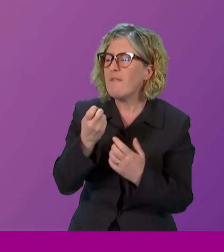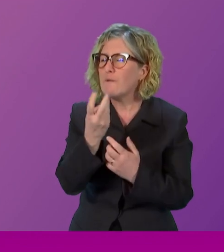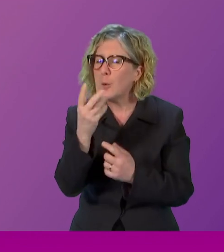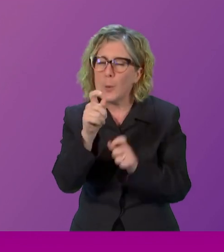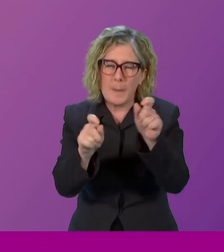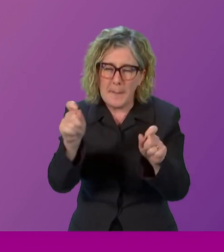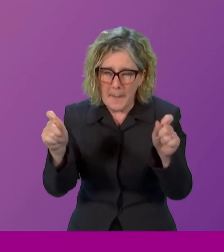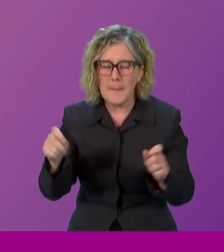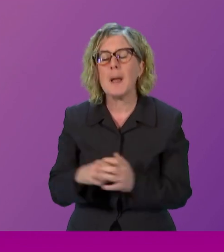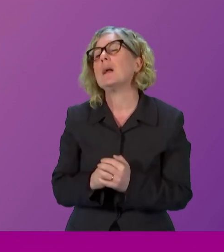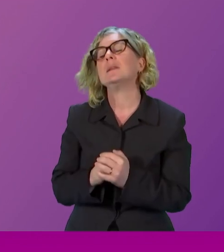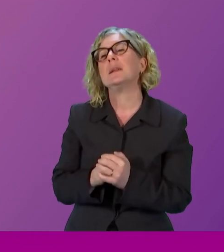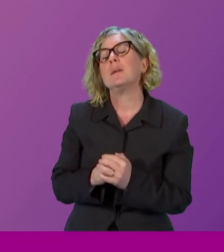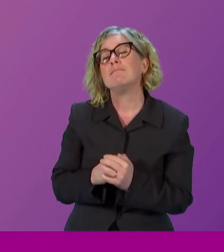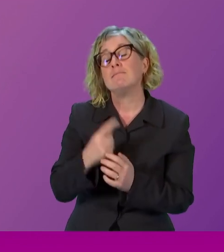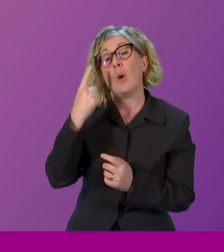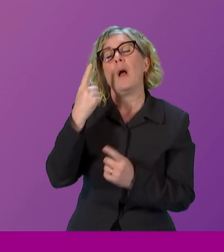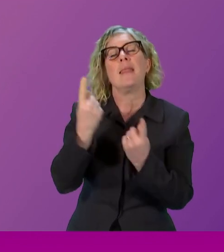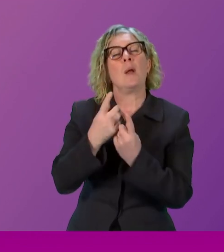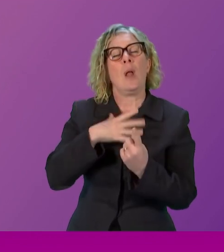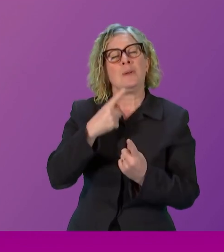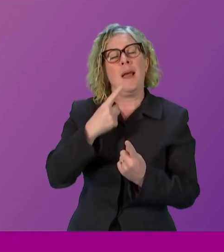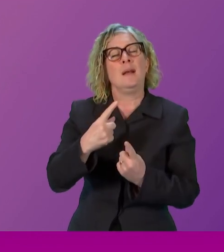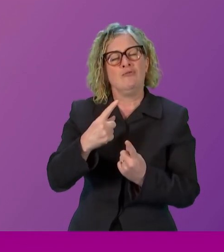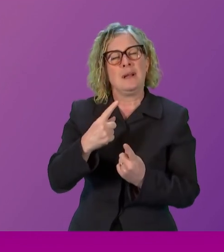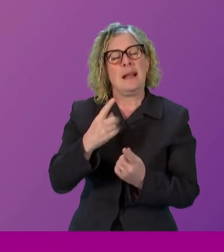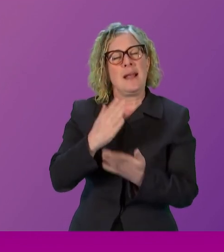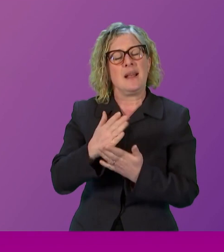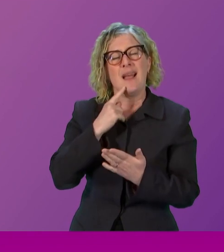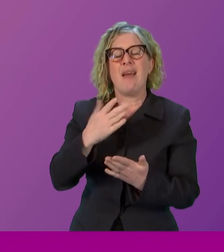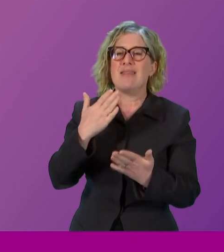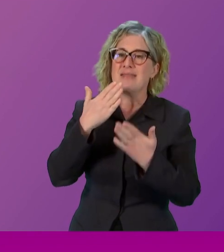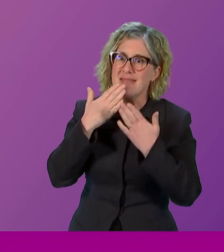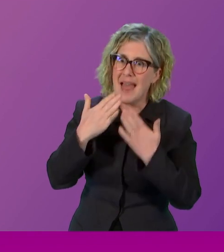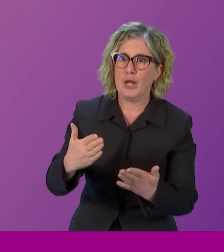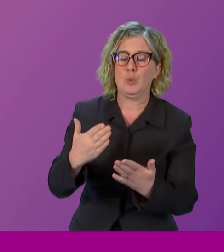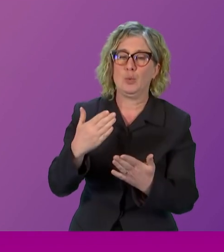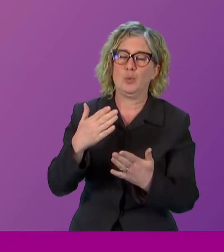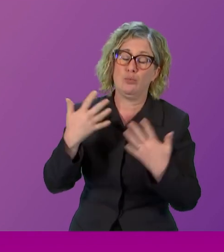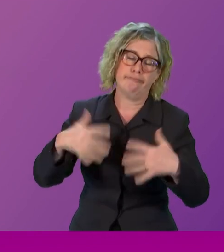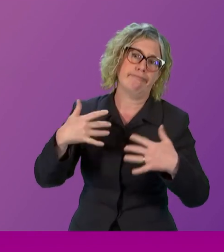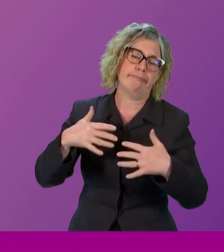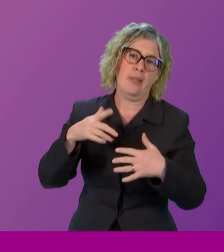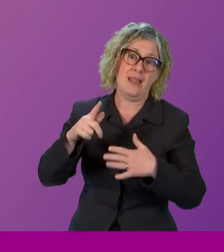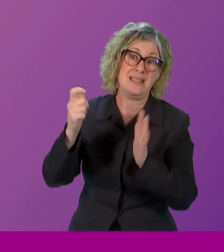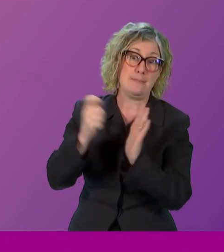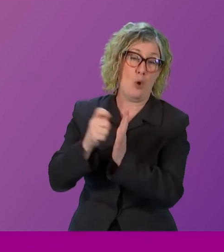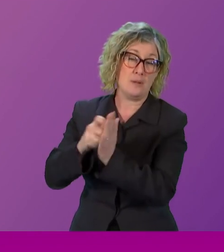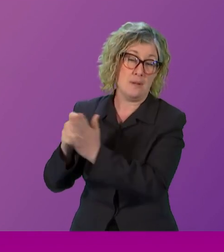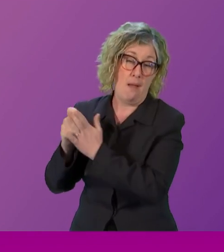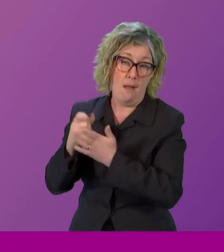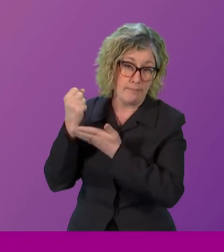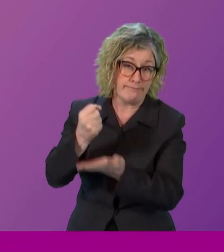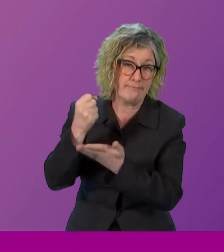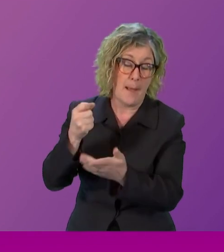I want to thank our fantastic sponsors, people, women, mostly women actually across Scotland.